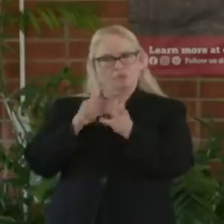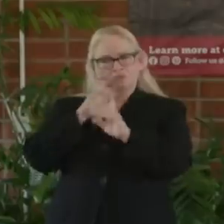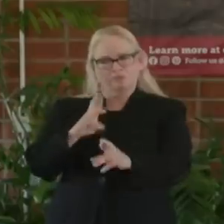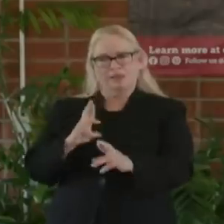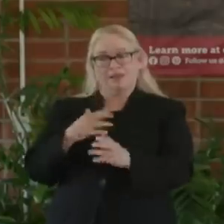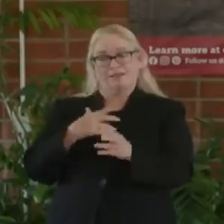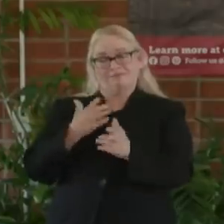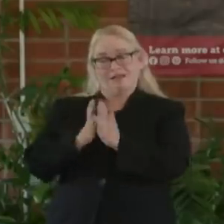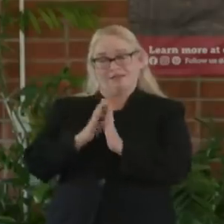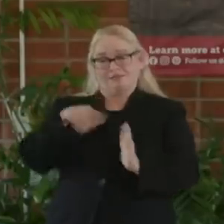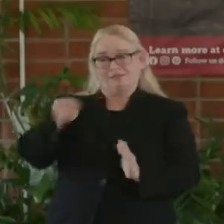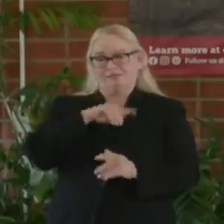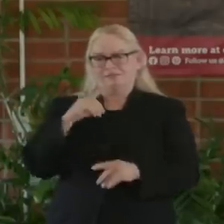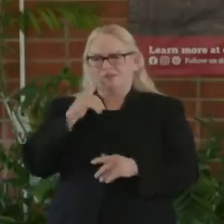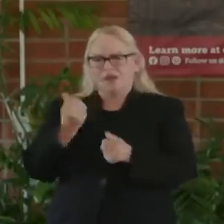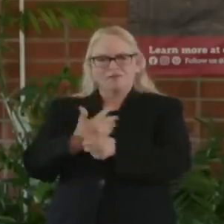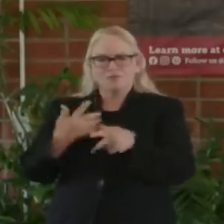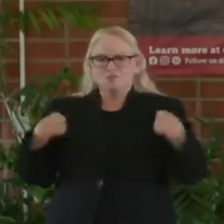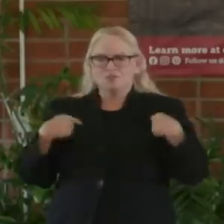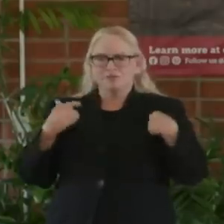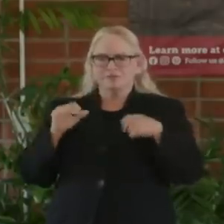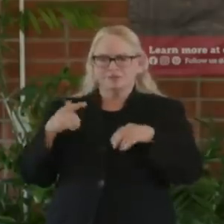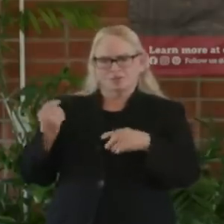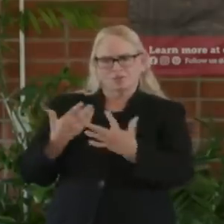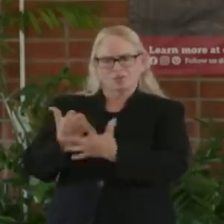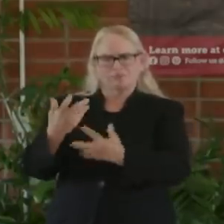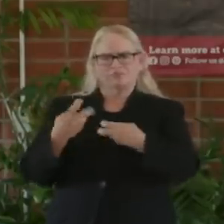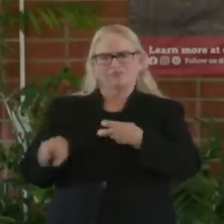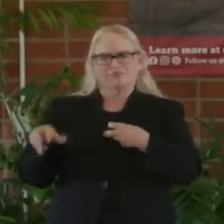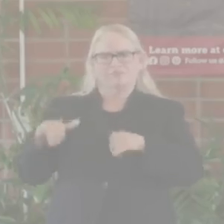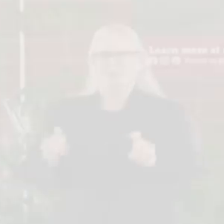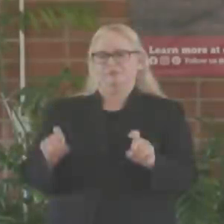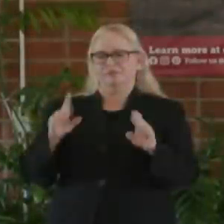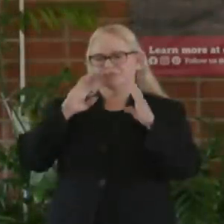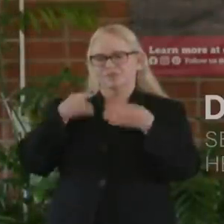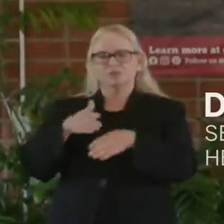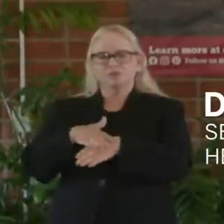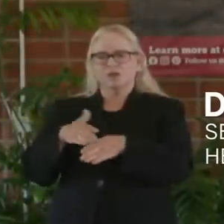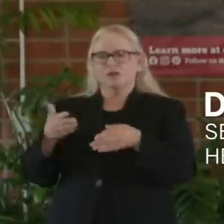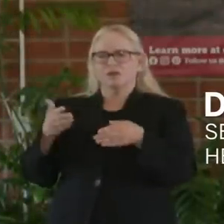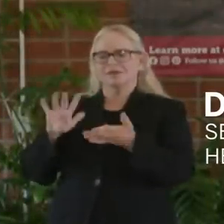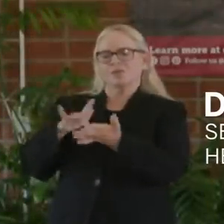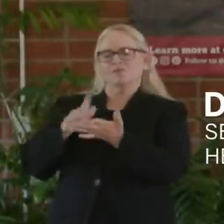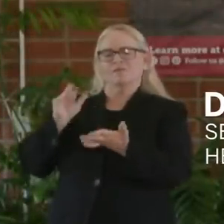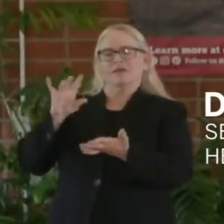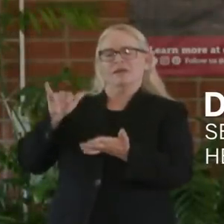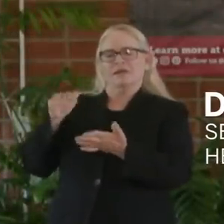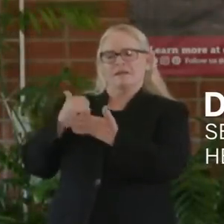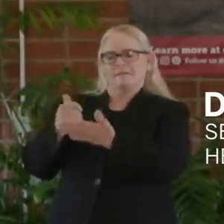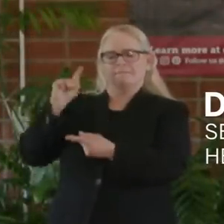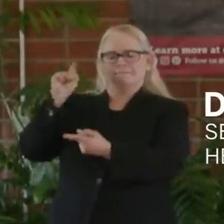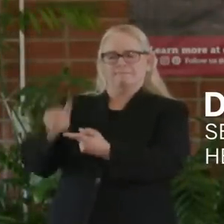everything we're all going through, many of you are going through at this moment. As the governor mentioned, the